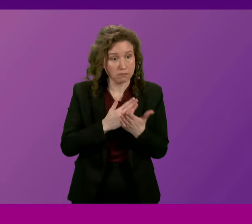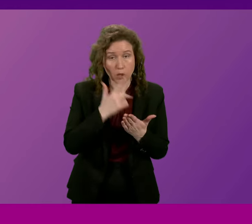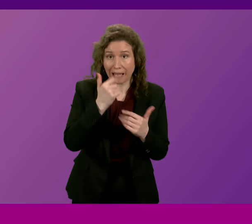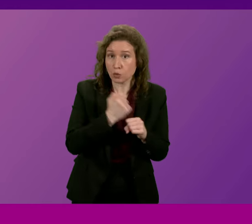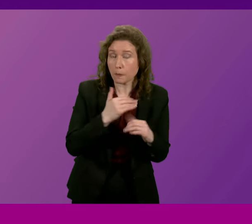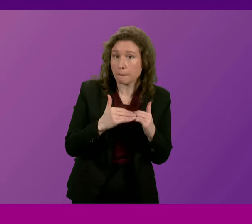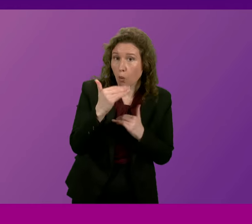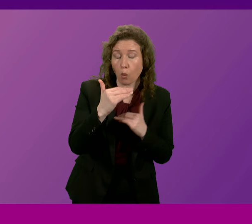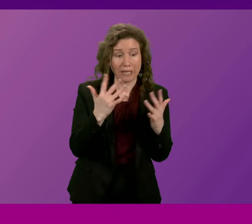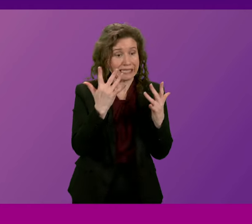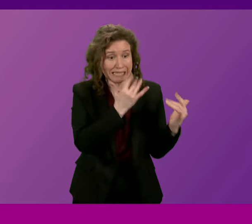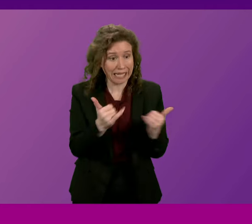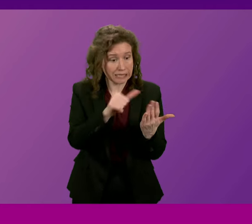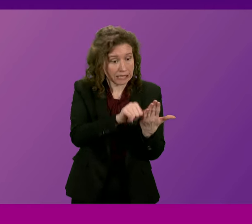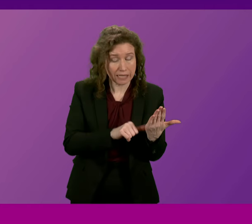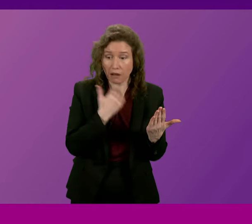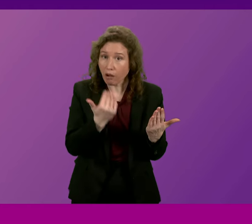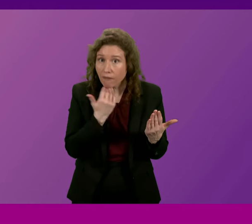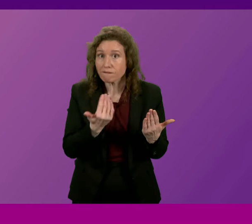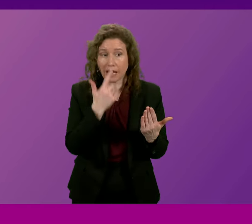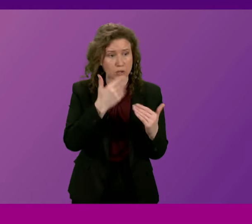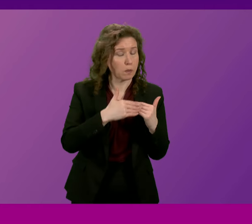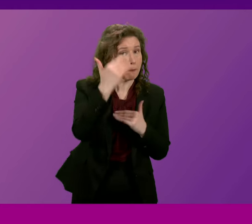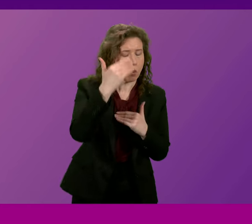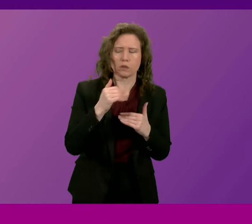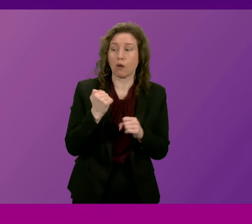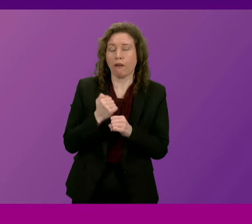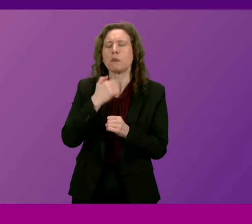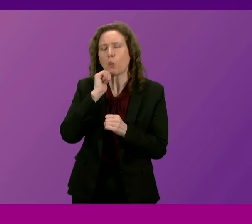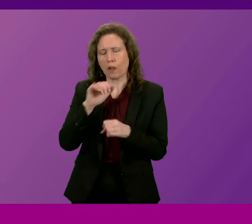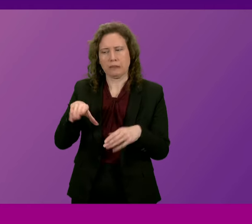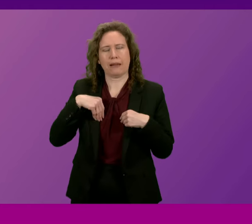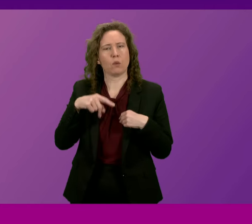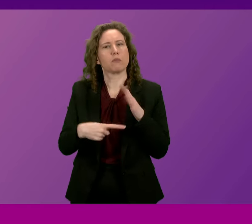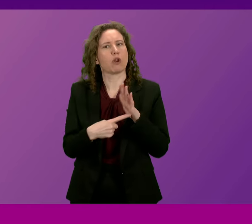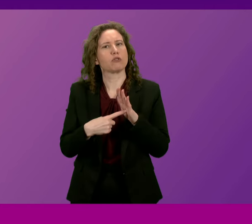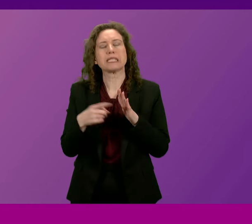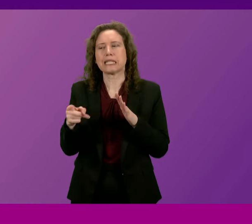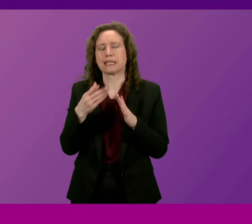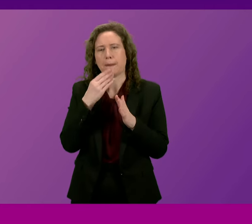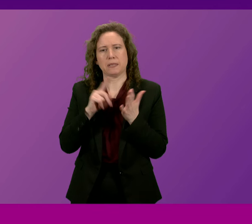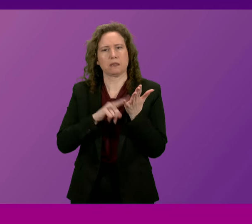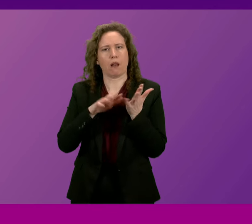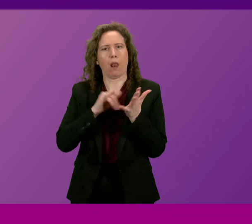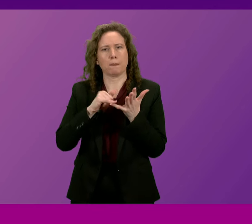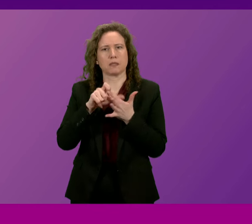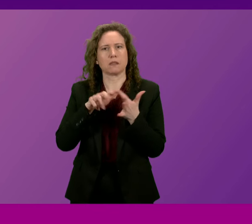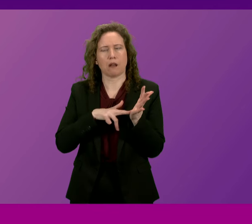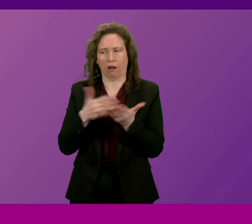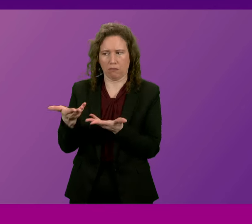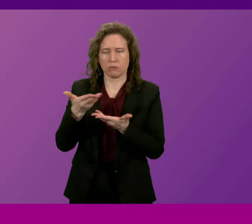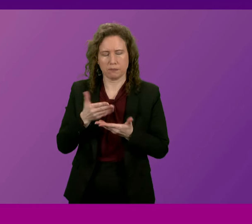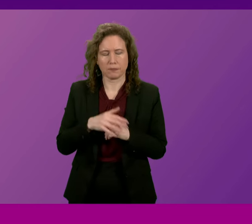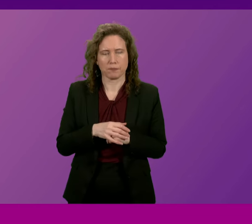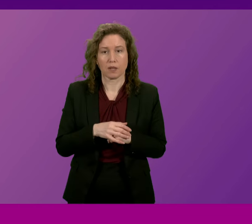the testing regime is adequate and appropriate so the government will take forward that priority that Mr Lumsden puts to me and